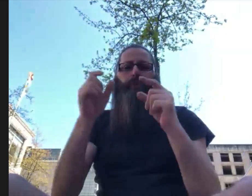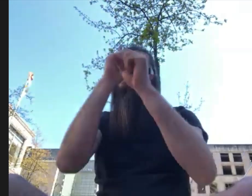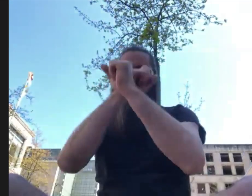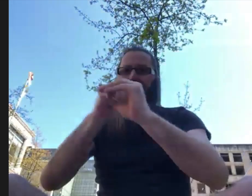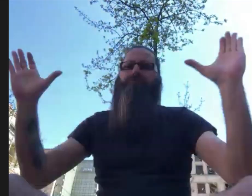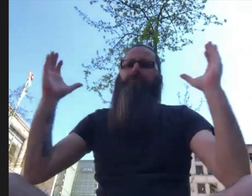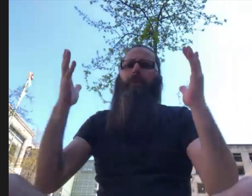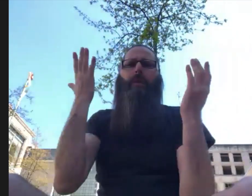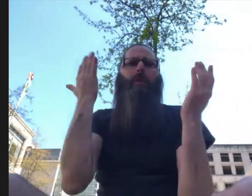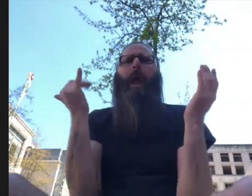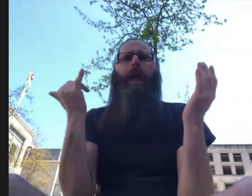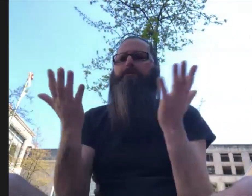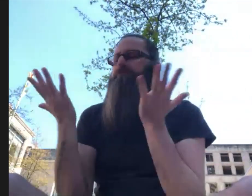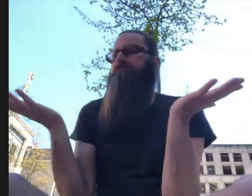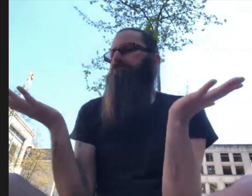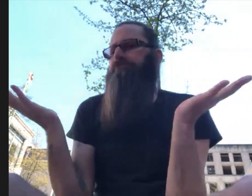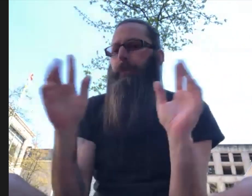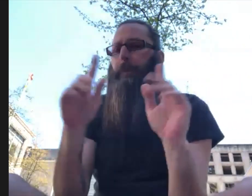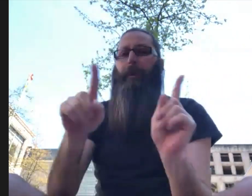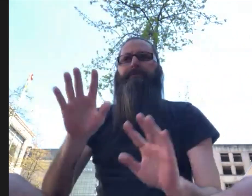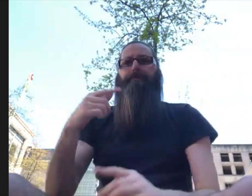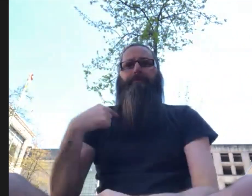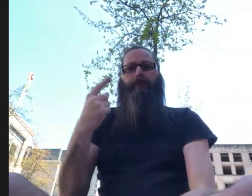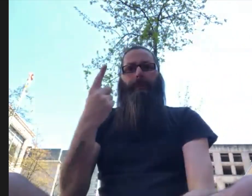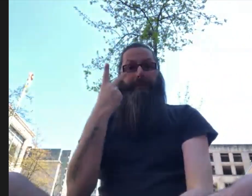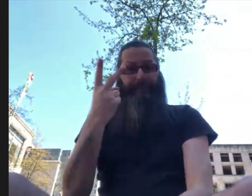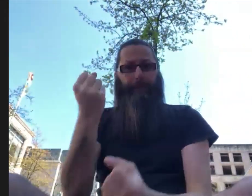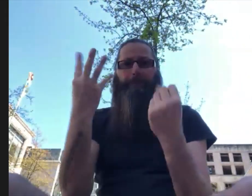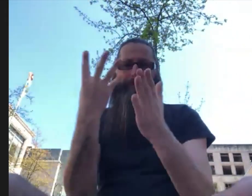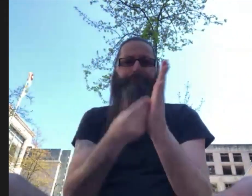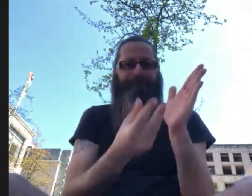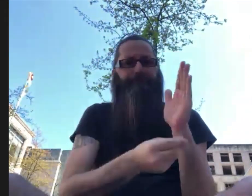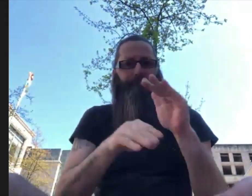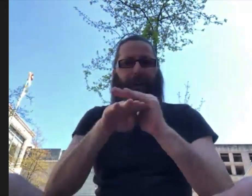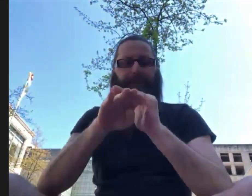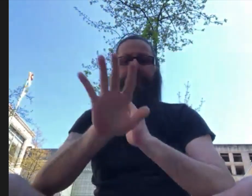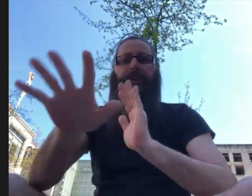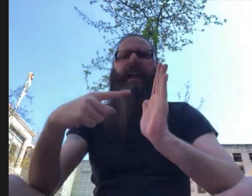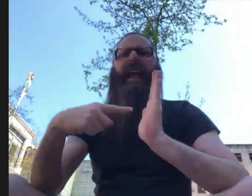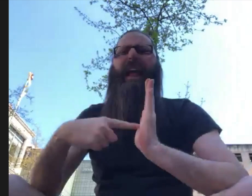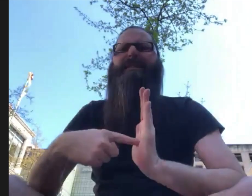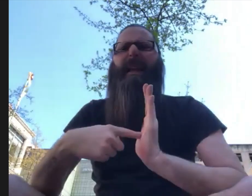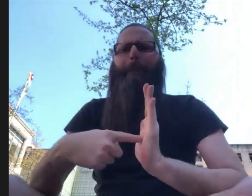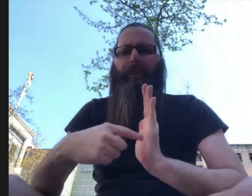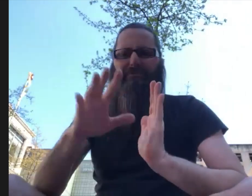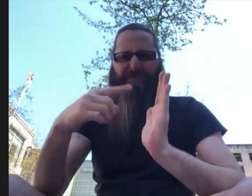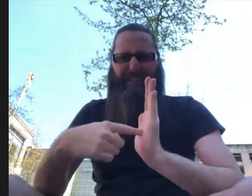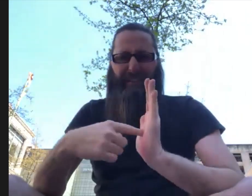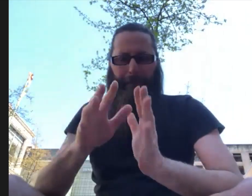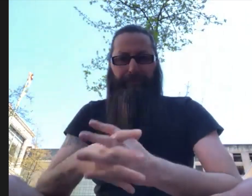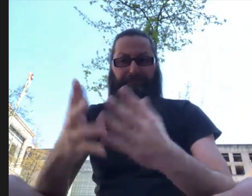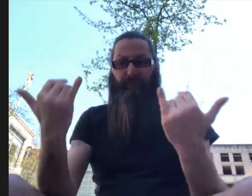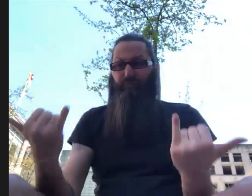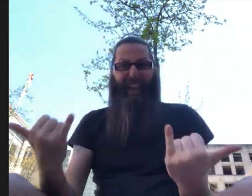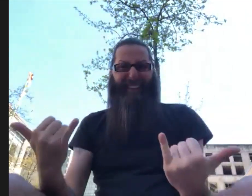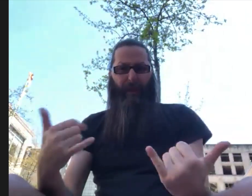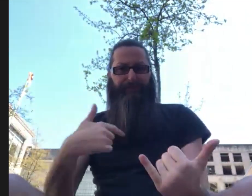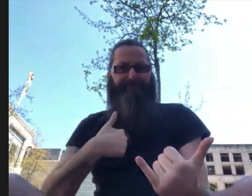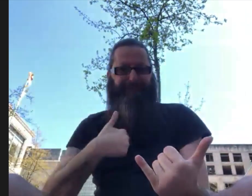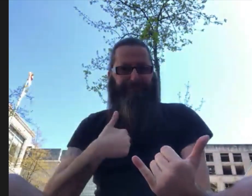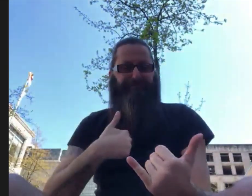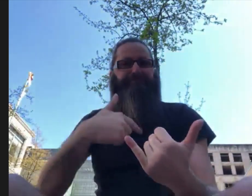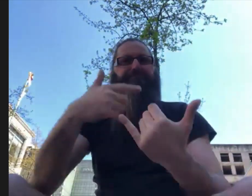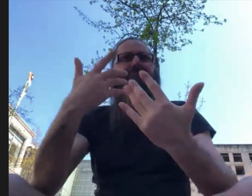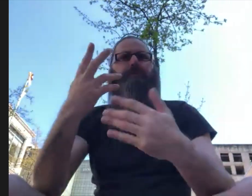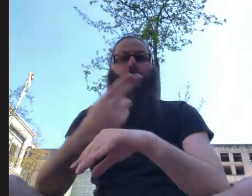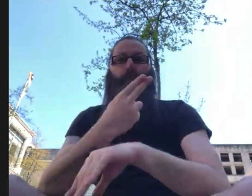or they simply don't know. I just want to give a scope of what my experience and what I see every day. An example